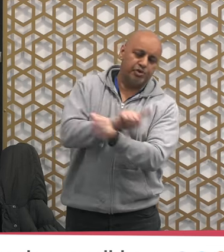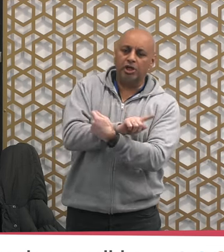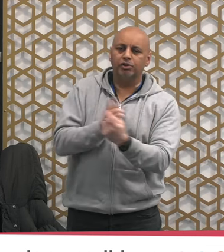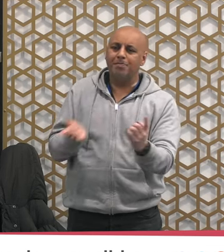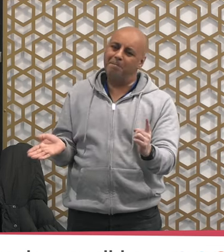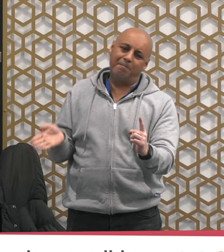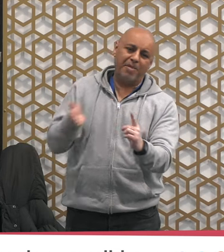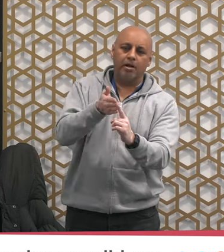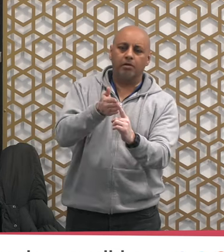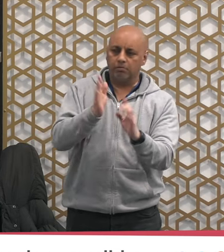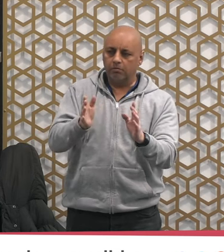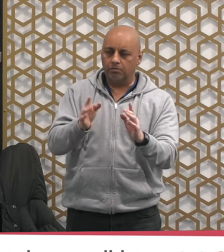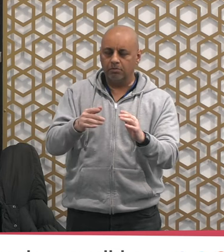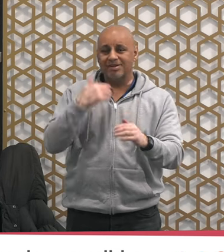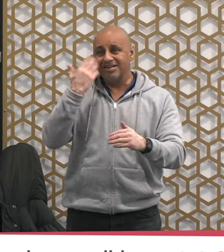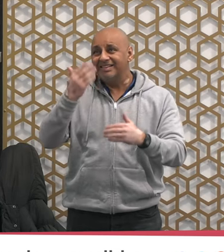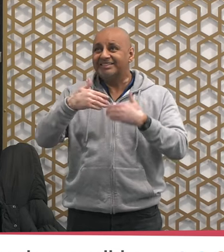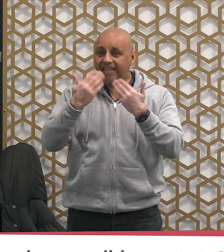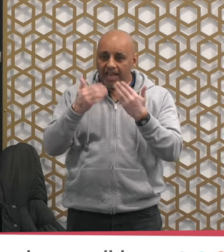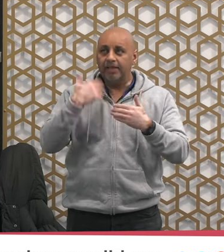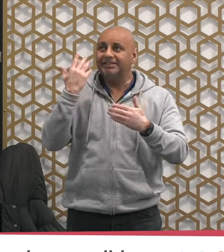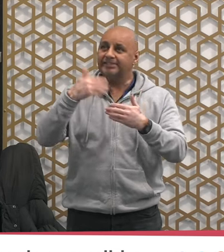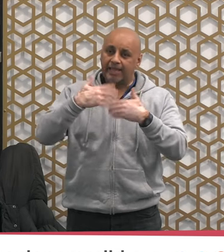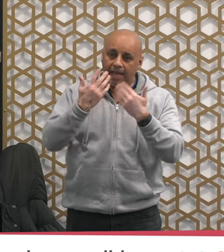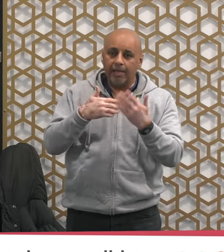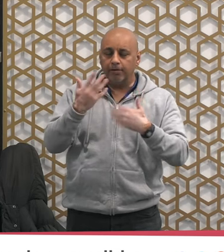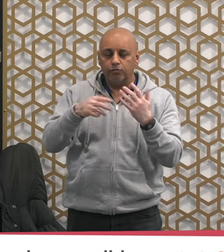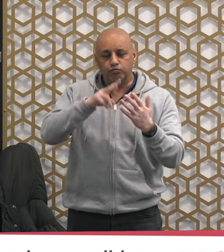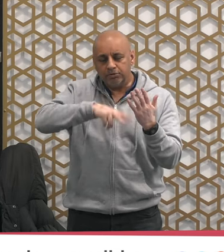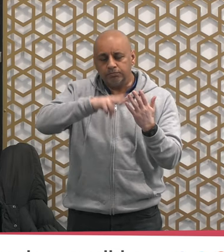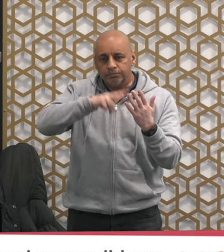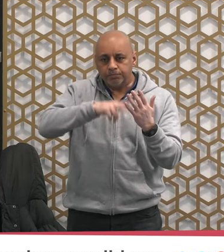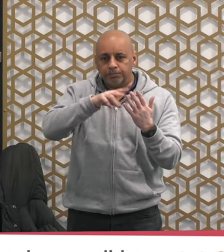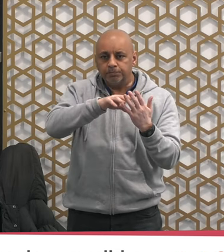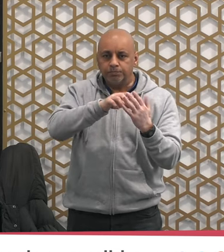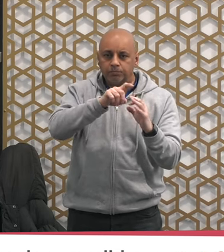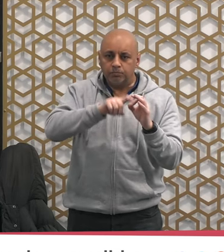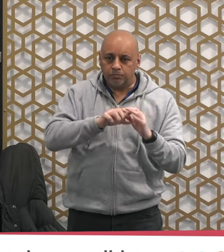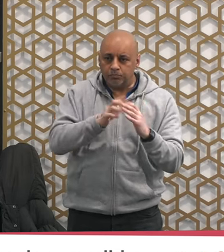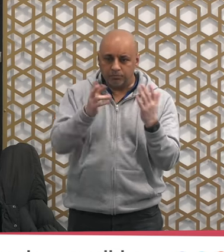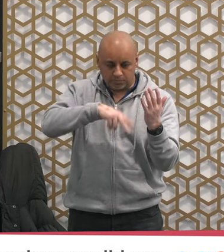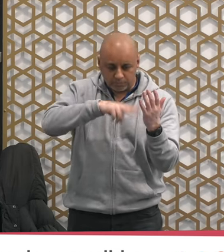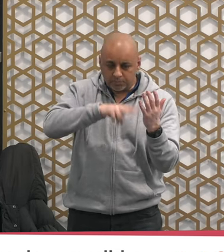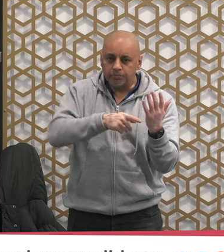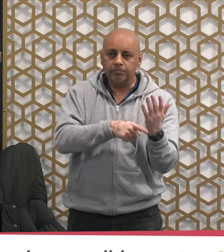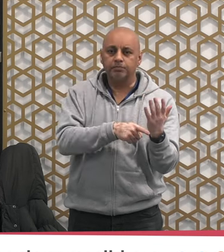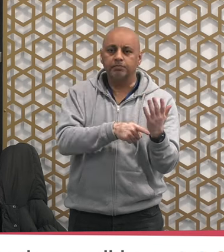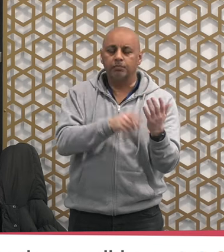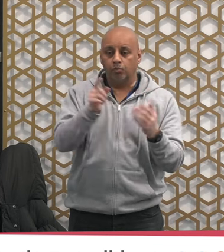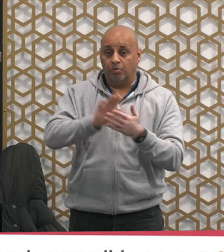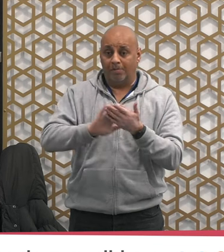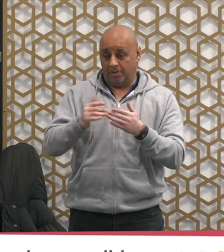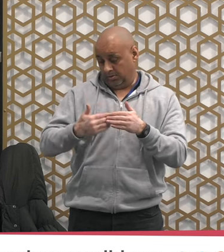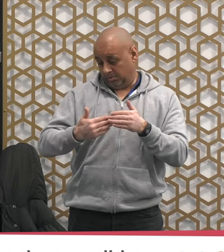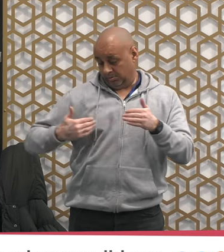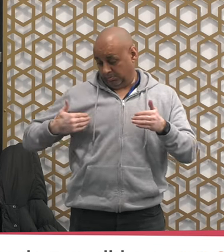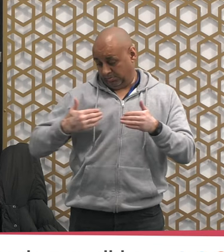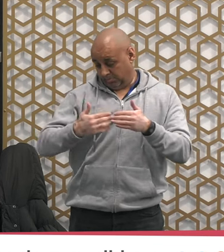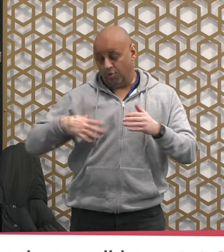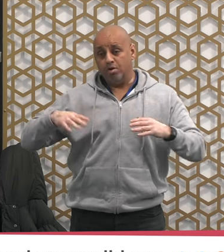daily basis so that when the month of Ramadan you already have the Quran as part of your daily routine so that you